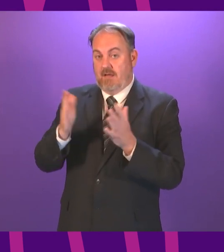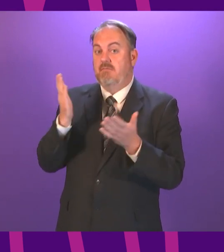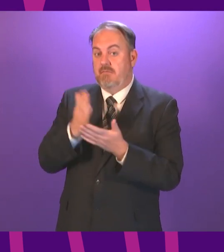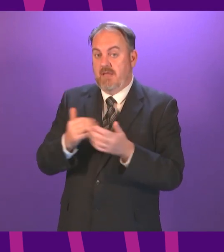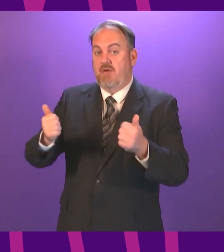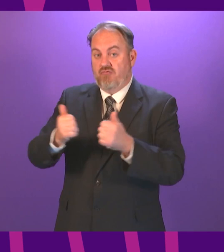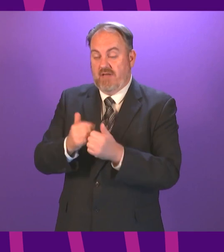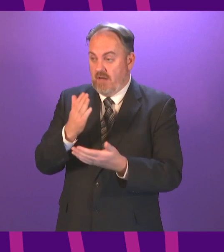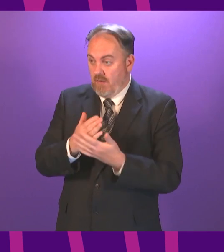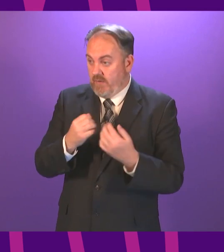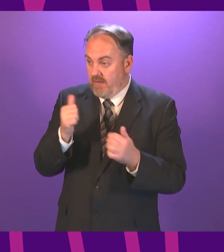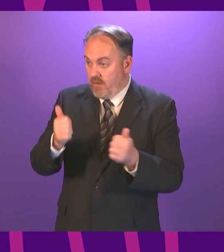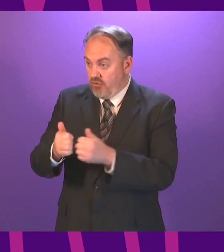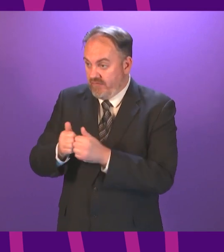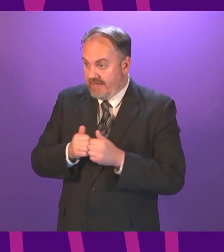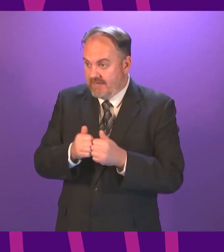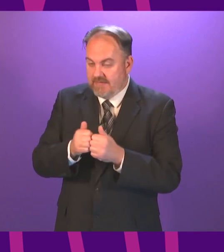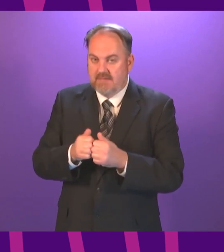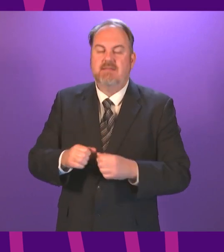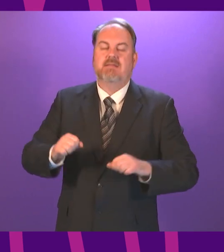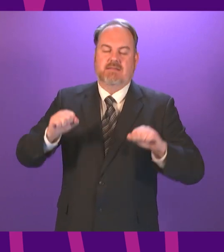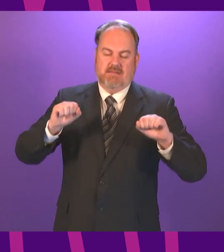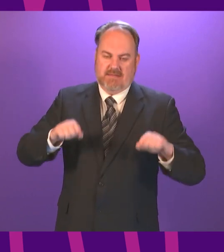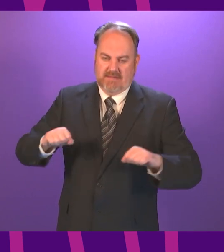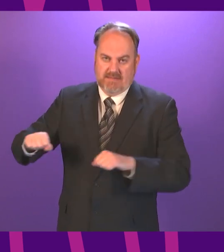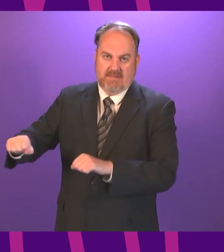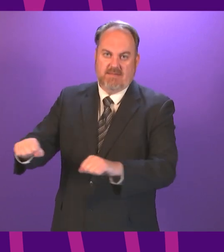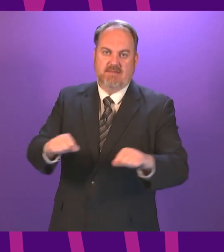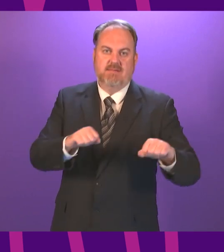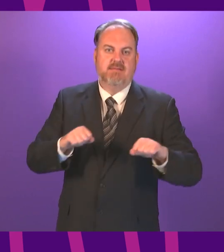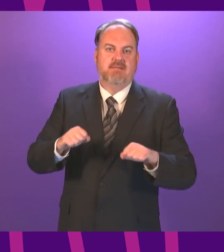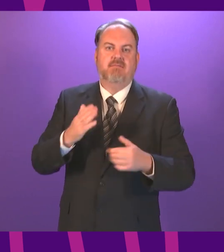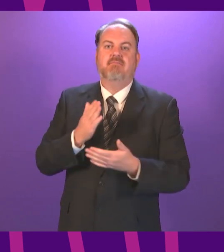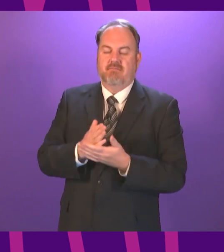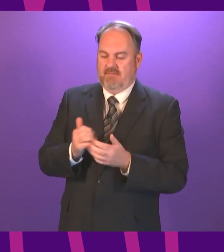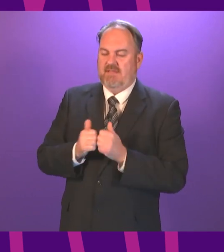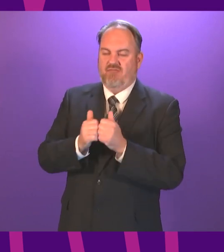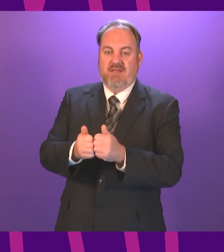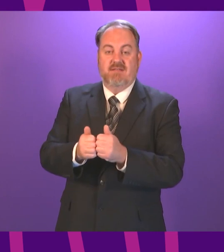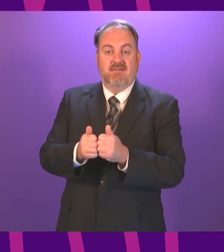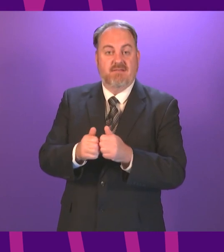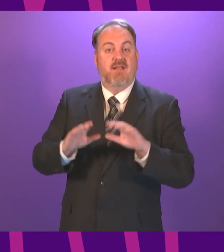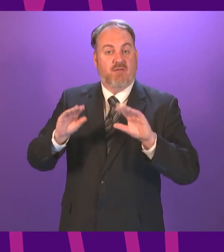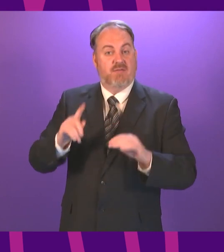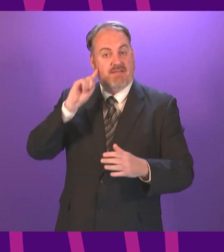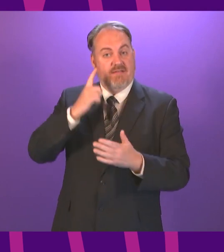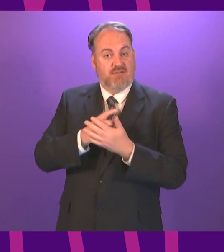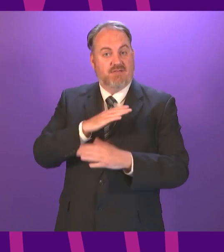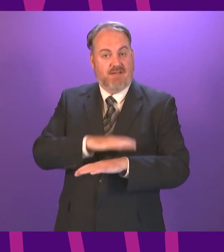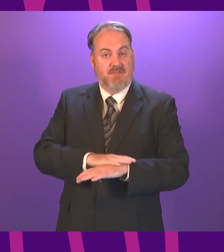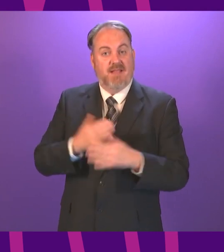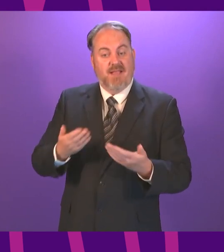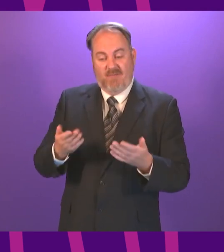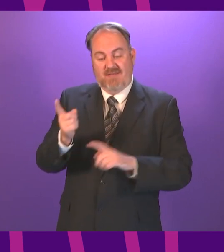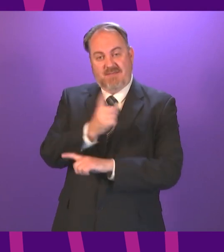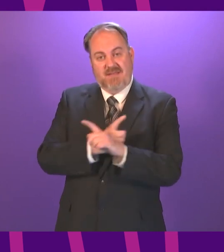Are we all agreed? Yes. The motion is therefore agreed. That concludes decision time and I